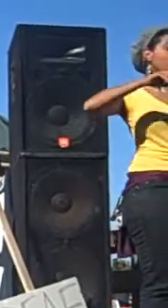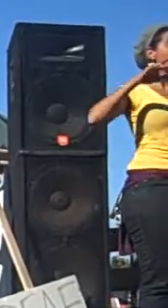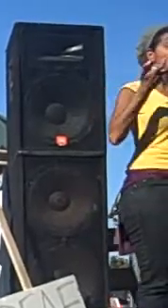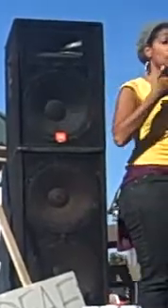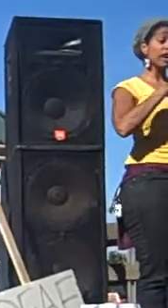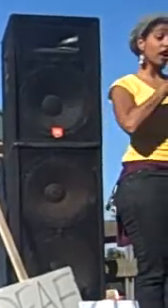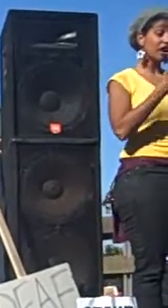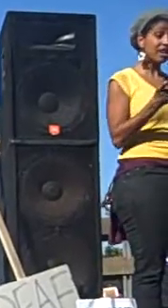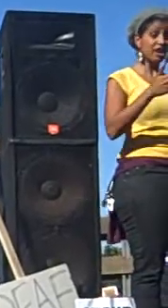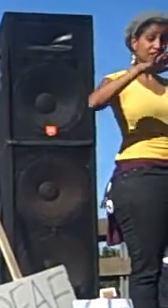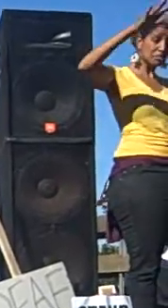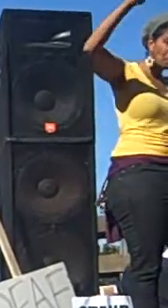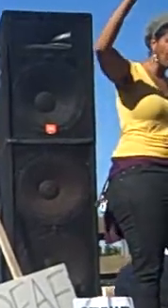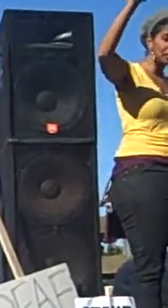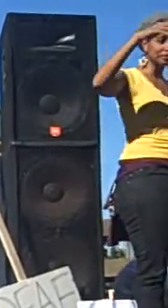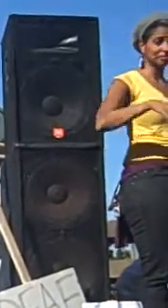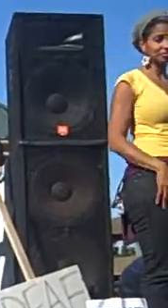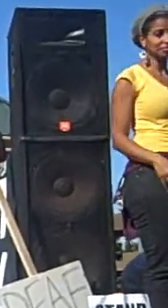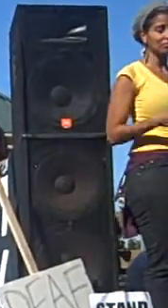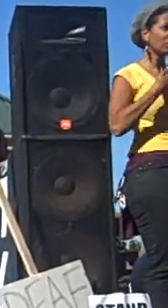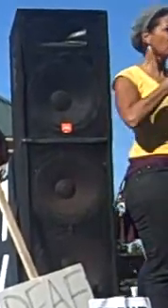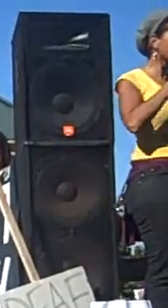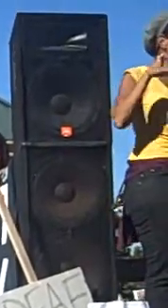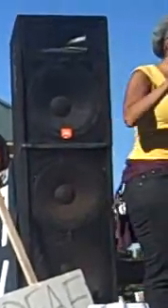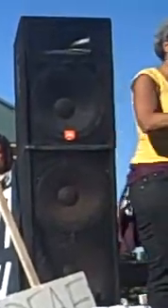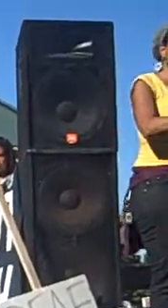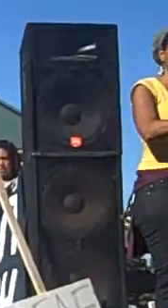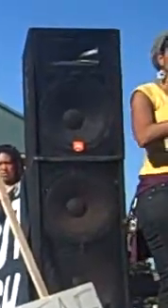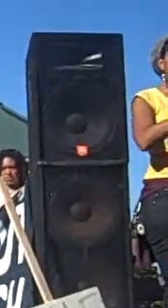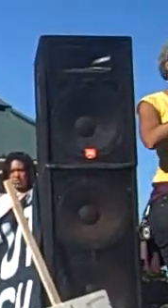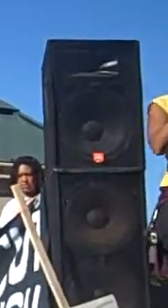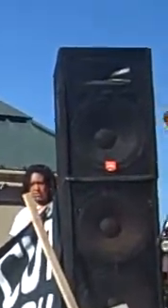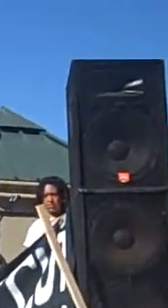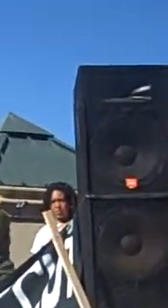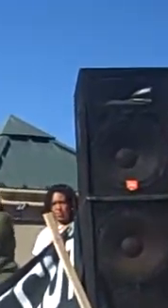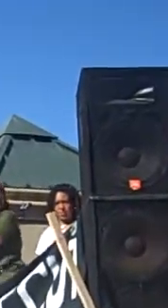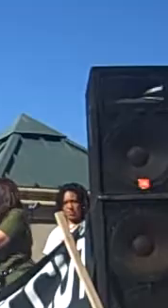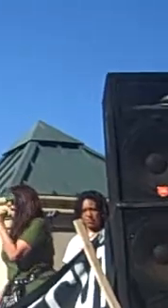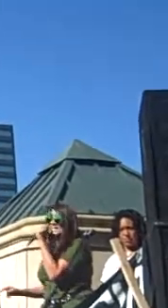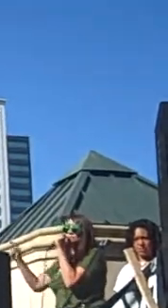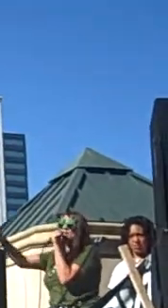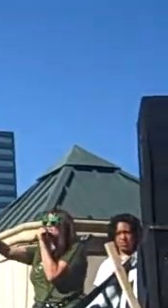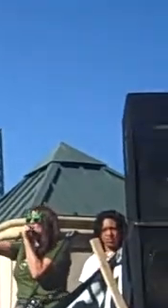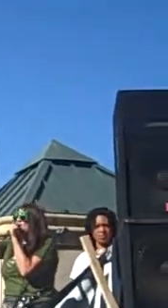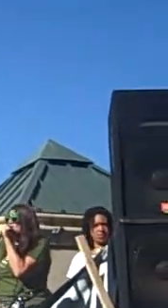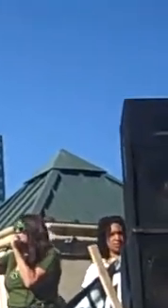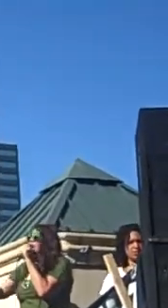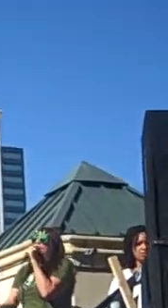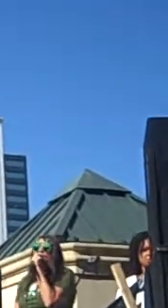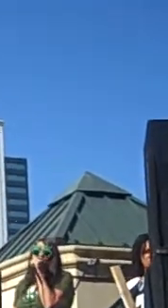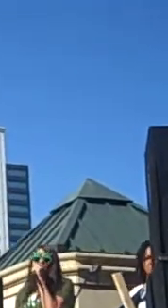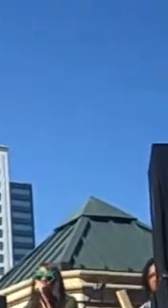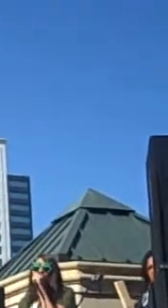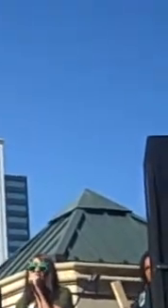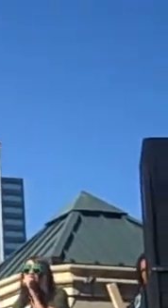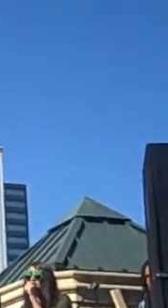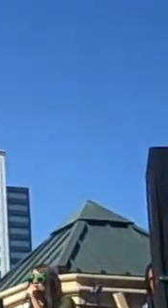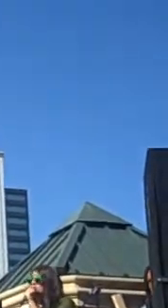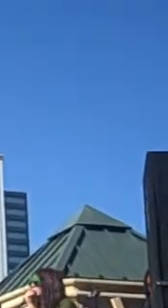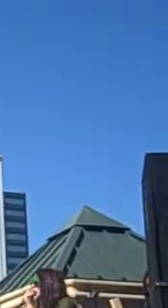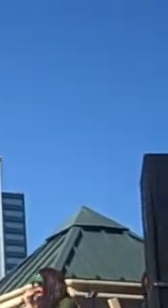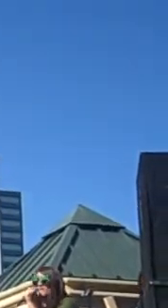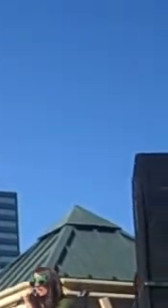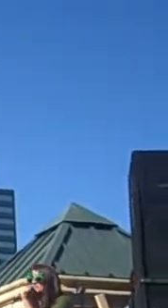We are here to occupy. We are here to shut down the IRS that takes each one of your hard-earned